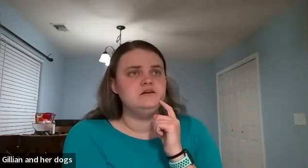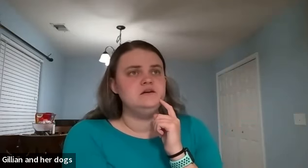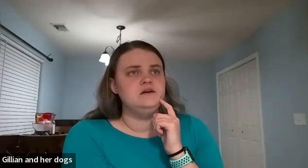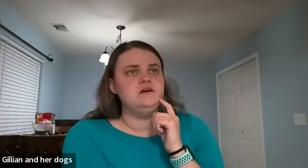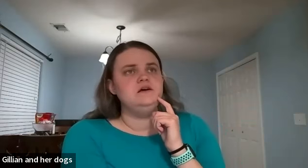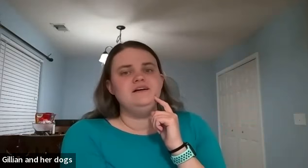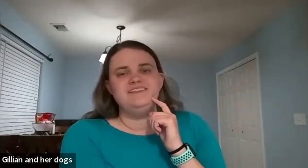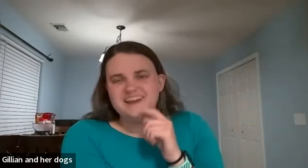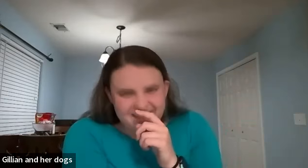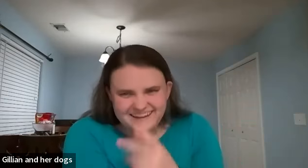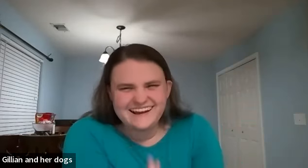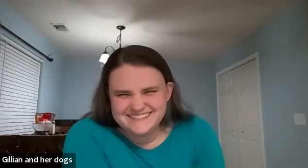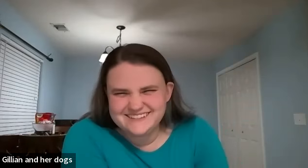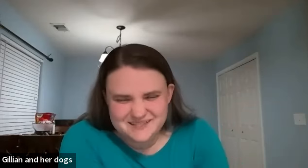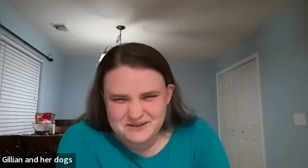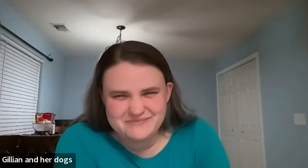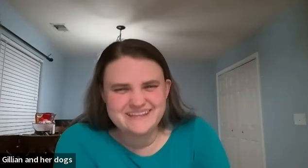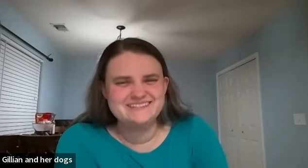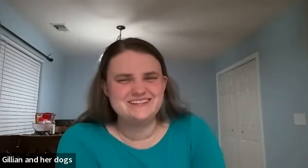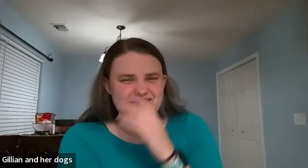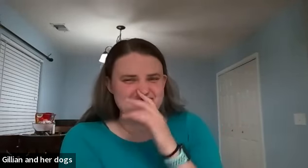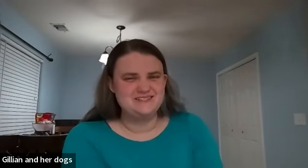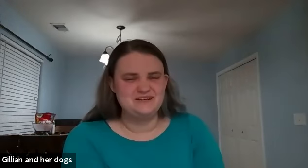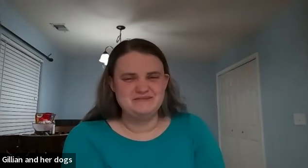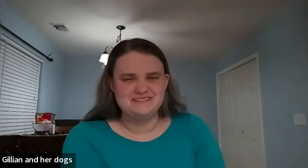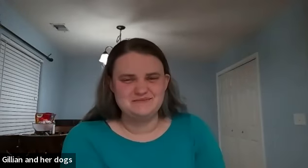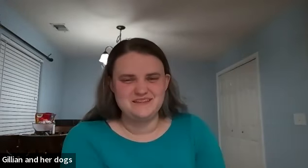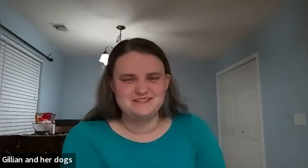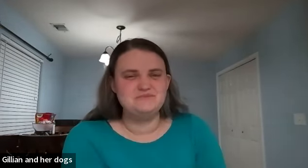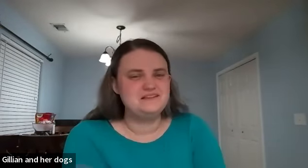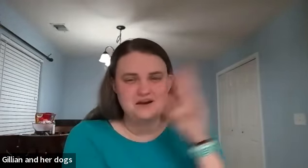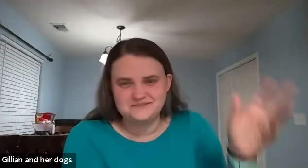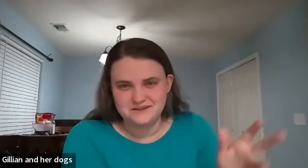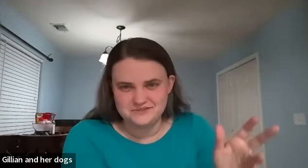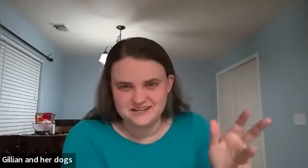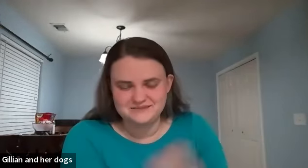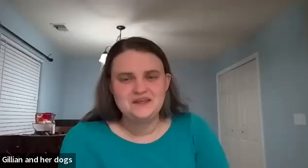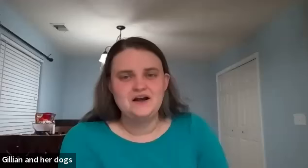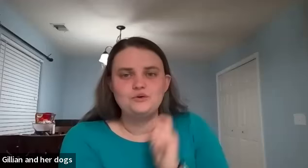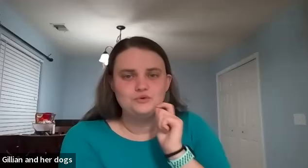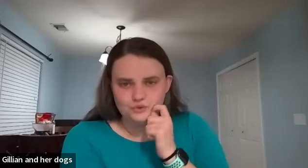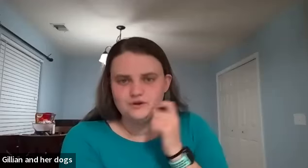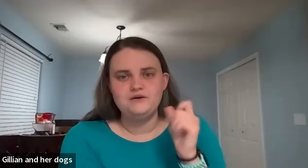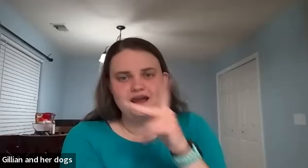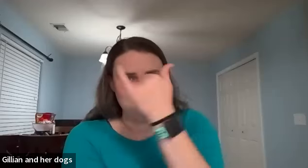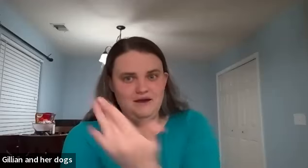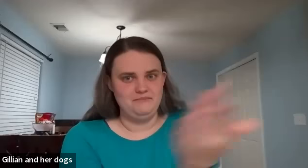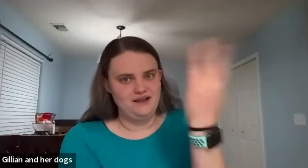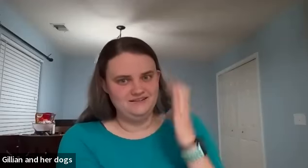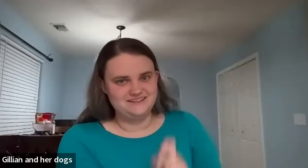like i do sometimes my kids are telling me a story about something that's completely off subject i'll go cool okay now back onto